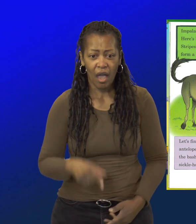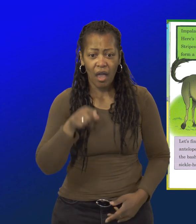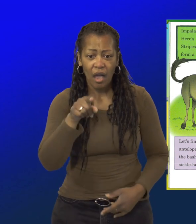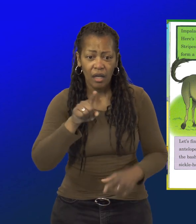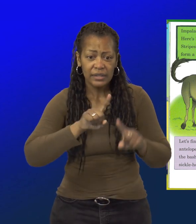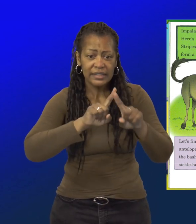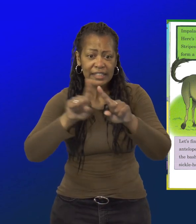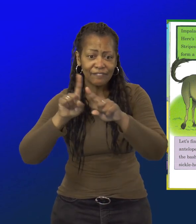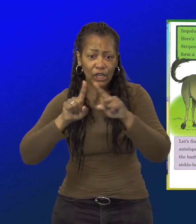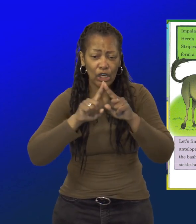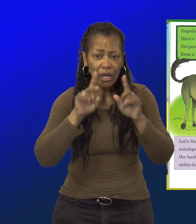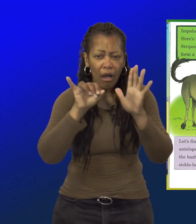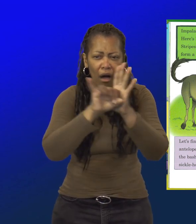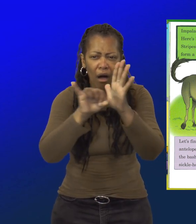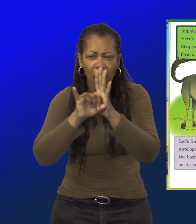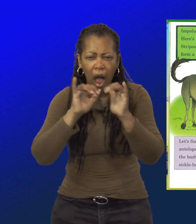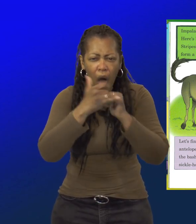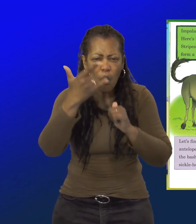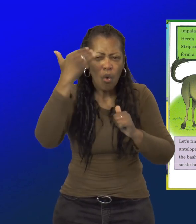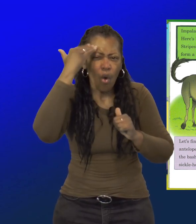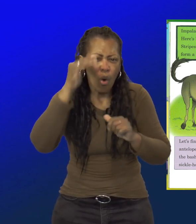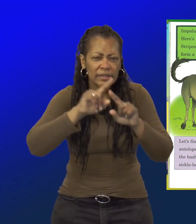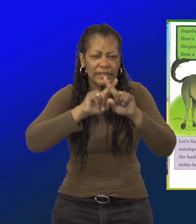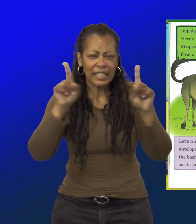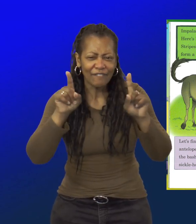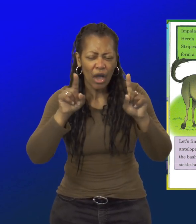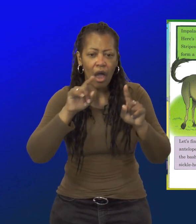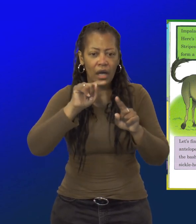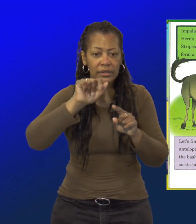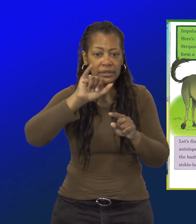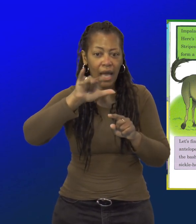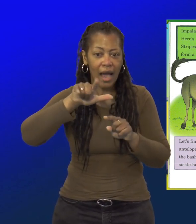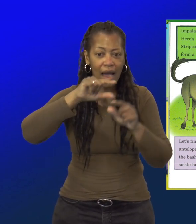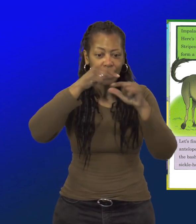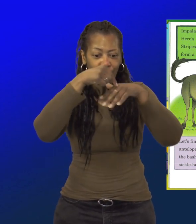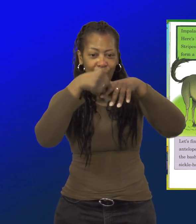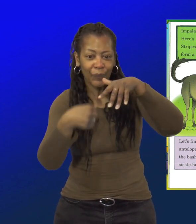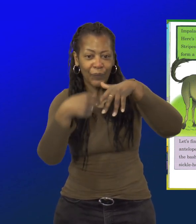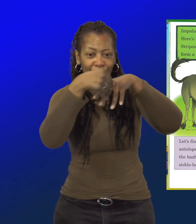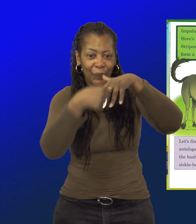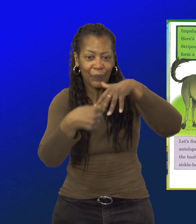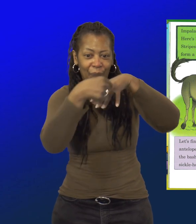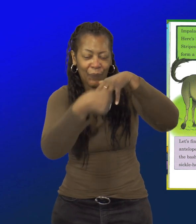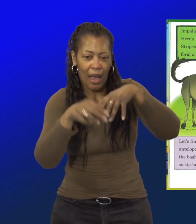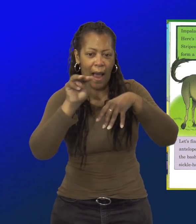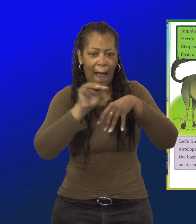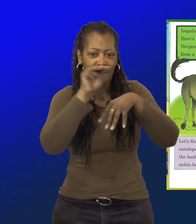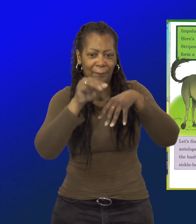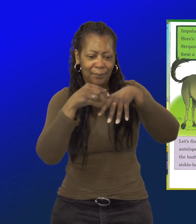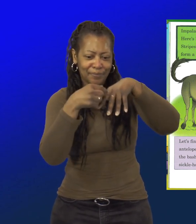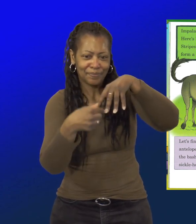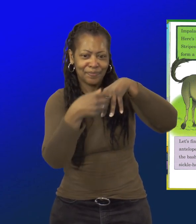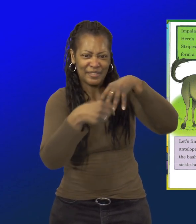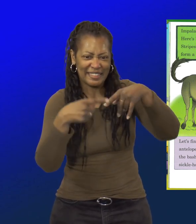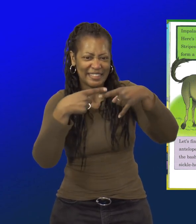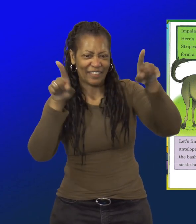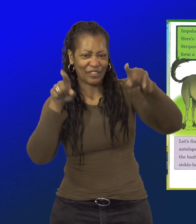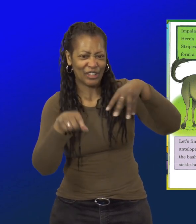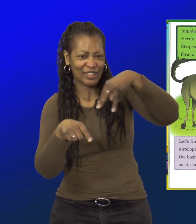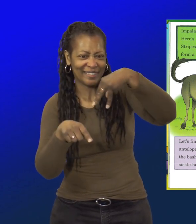Impalas are smaller. Here's how to ID them. Stripes on their rear ends form a